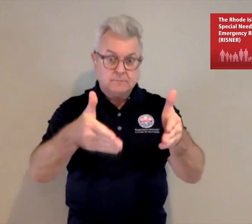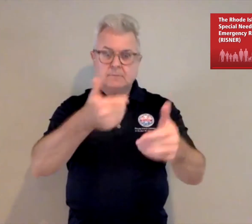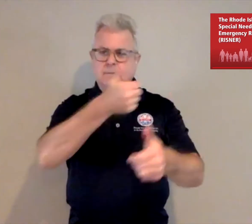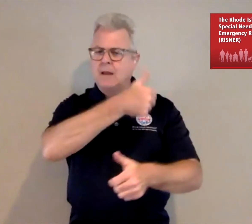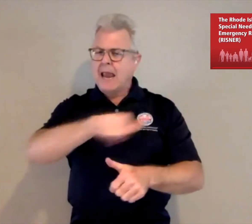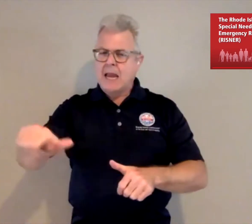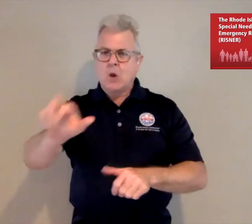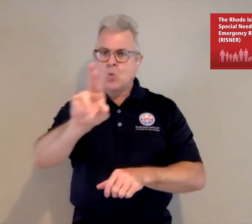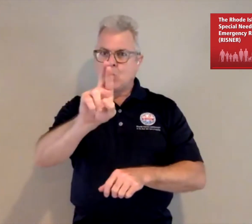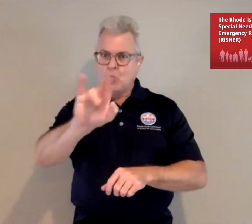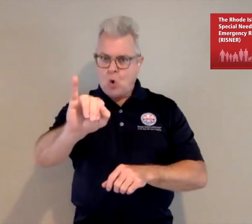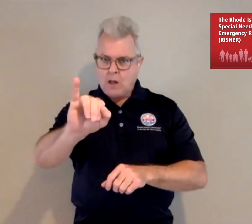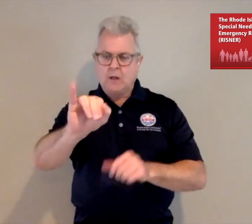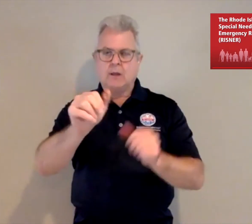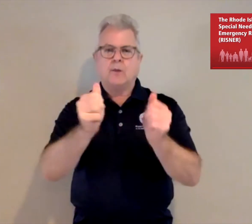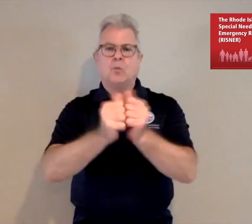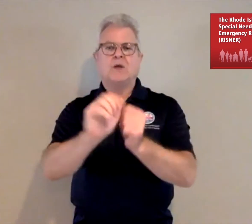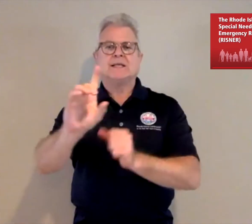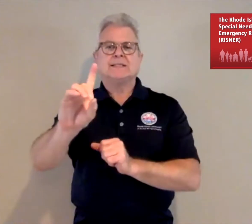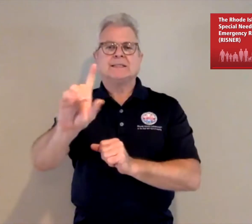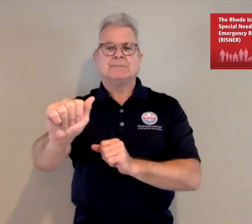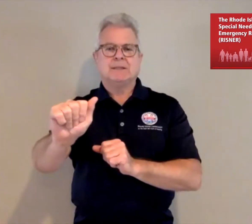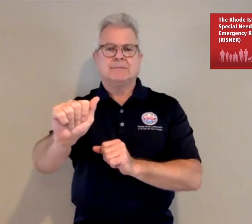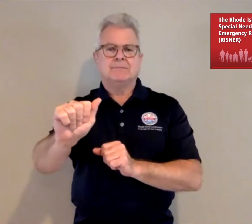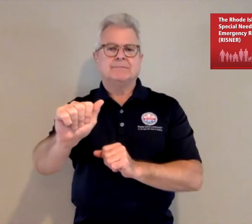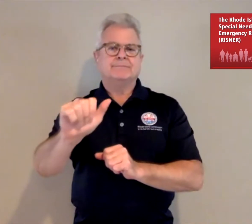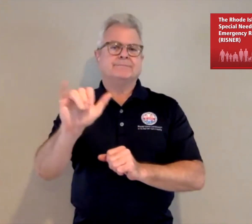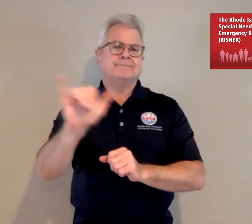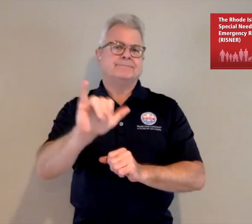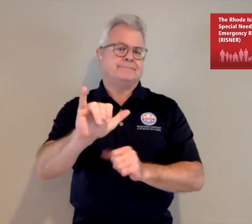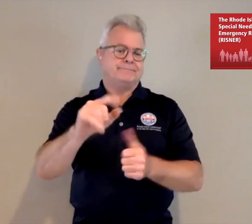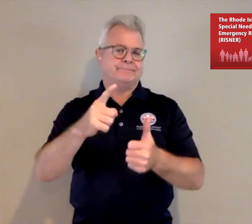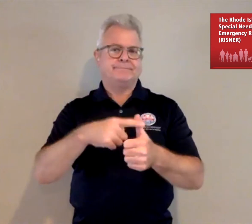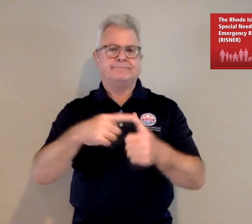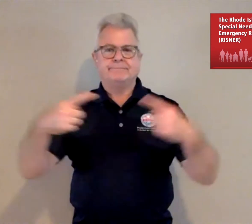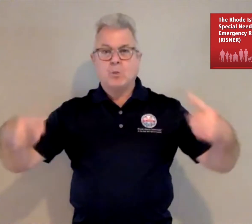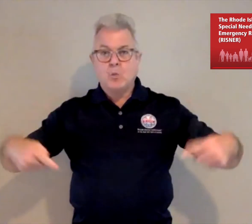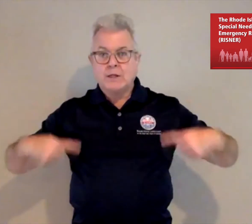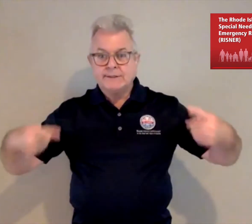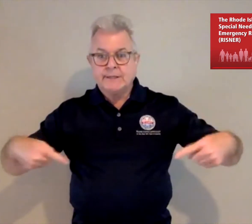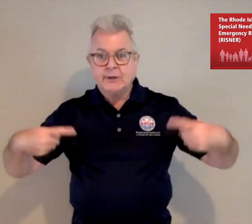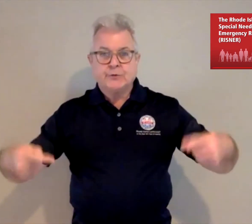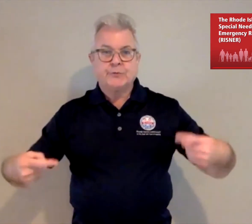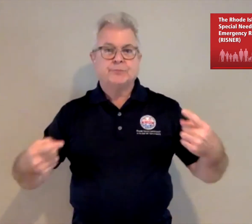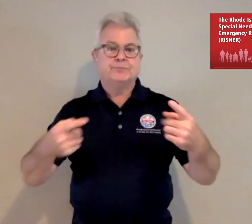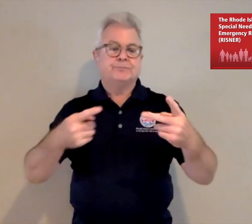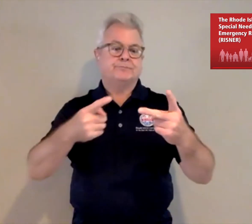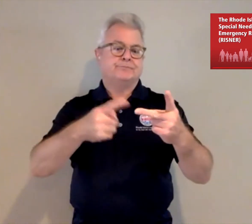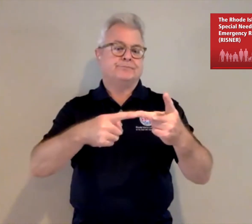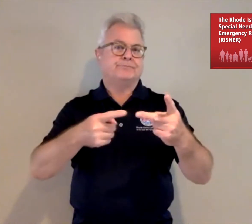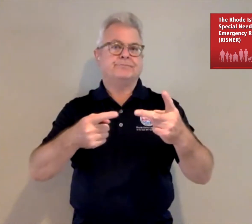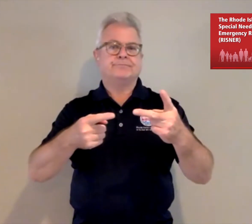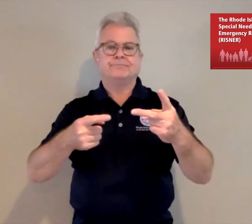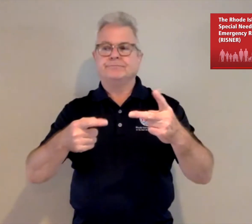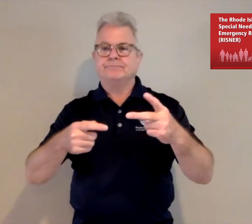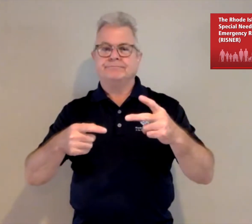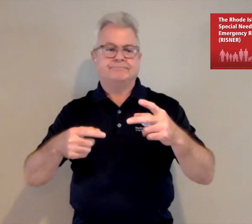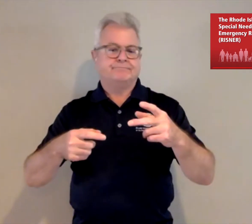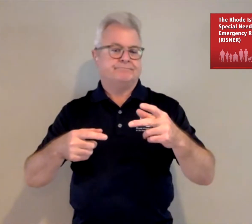and it is a database that is specific to any people in Rhode Island who have a disability, perhaps